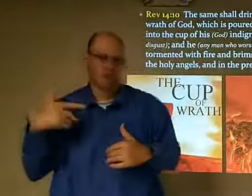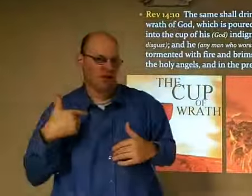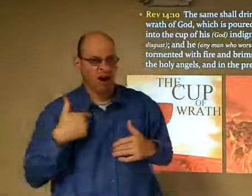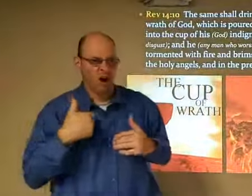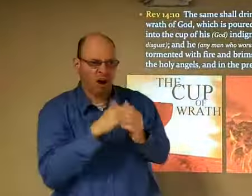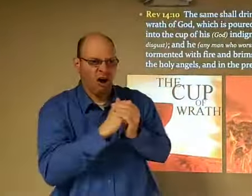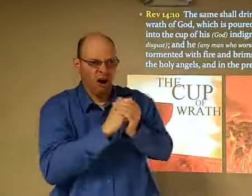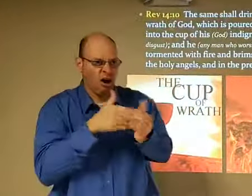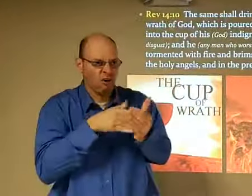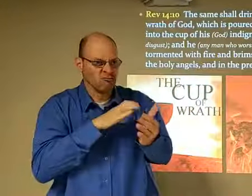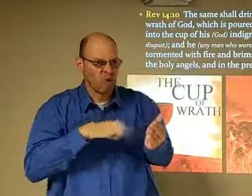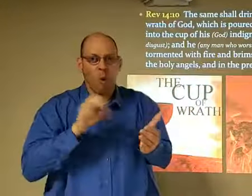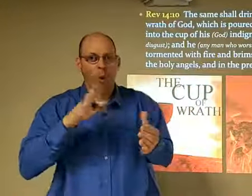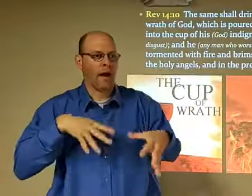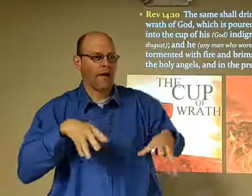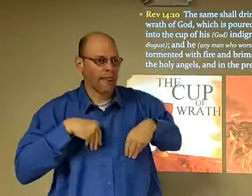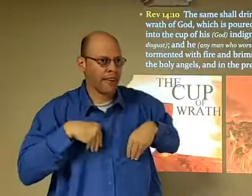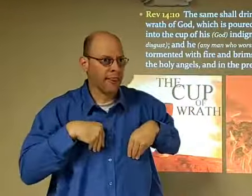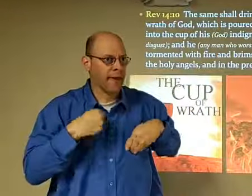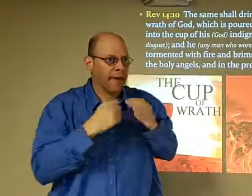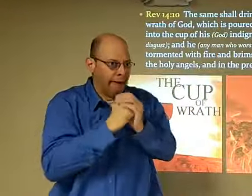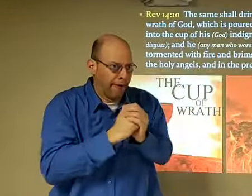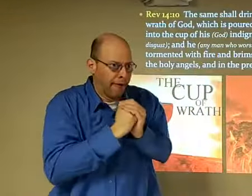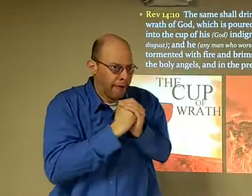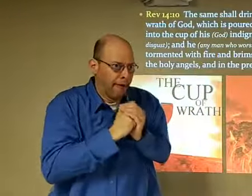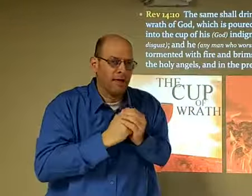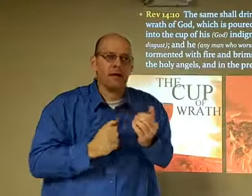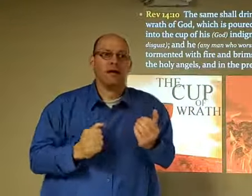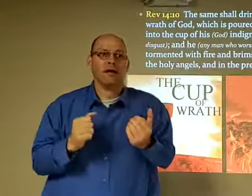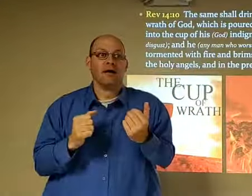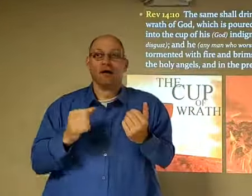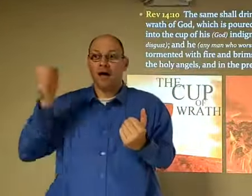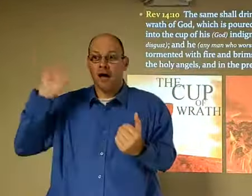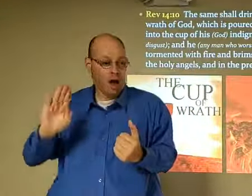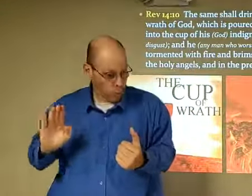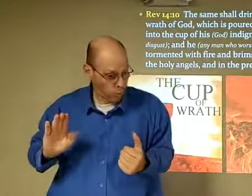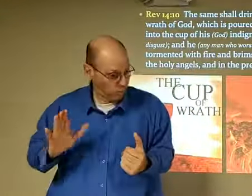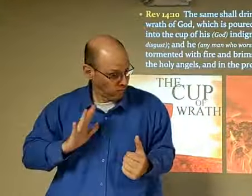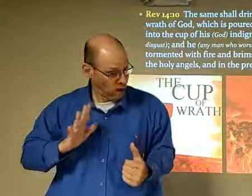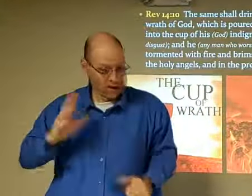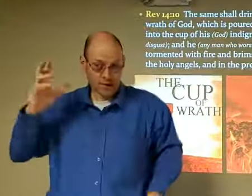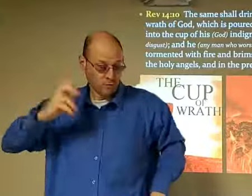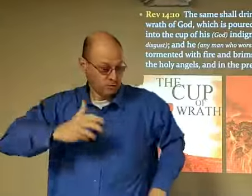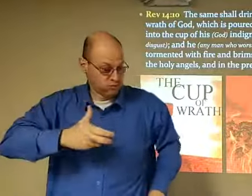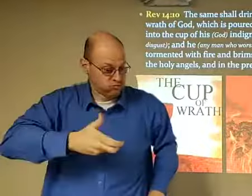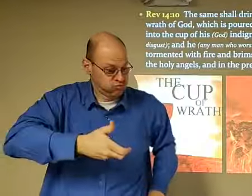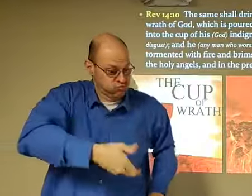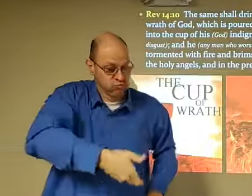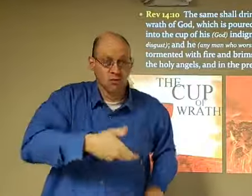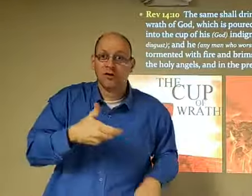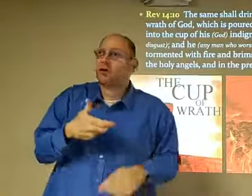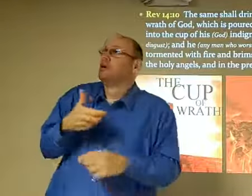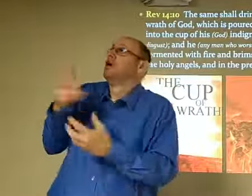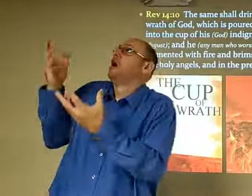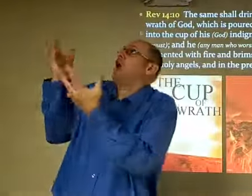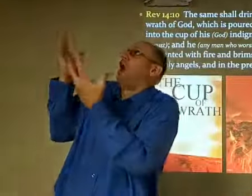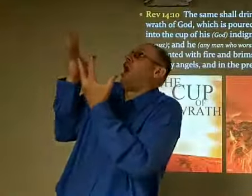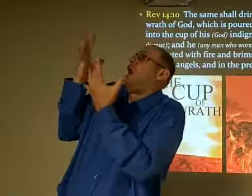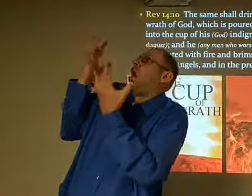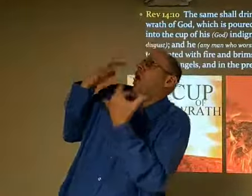they reject God and they worship the Antichrist or they accept it. And God's going to look down and say, okay, here's my wrath. Pour it out